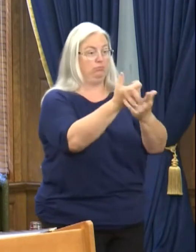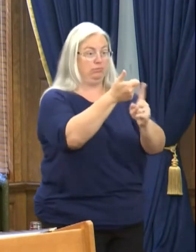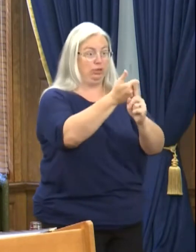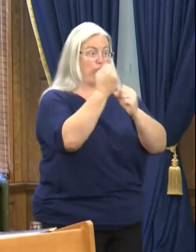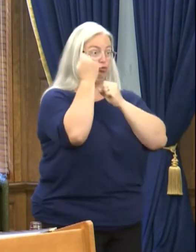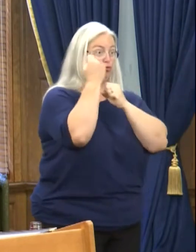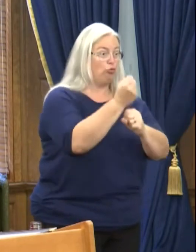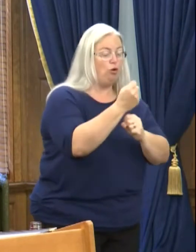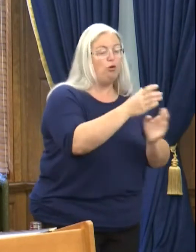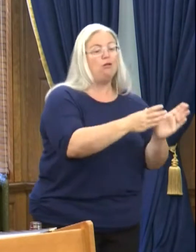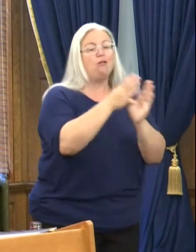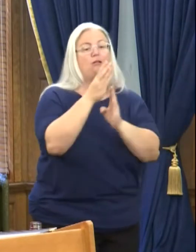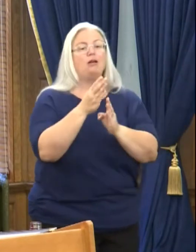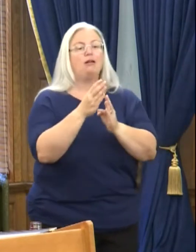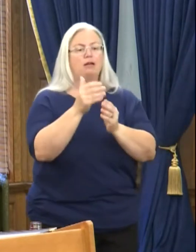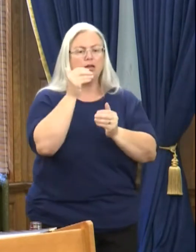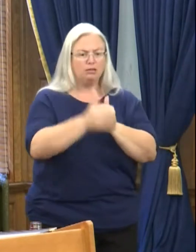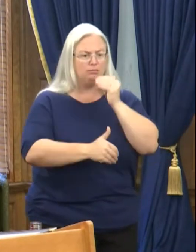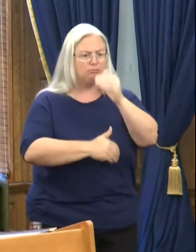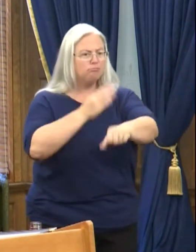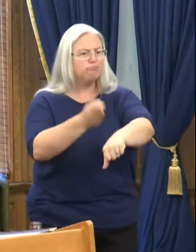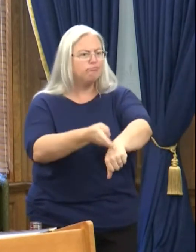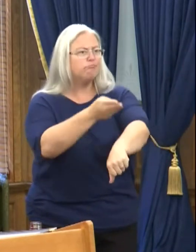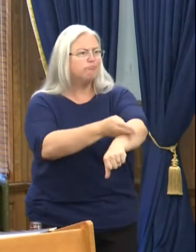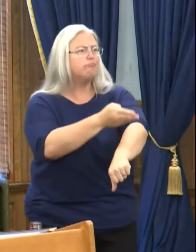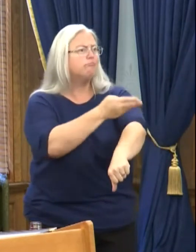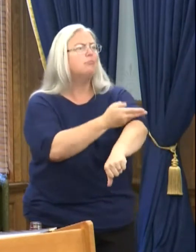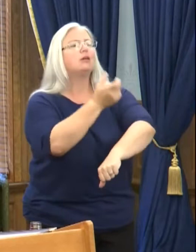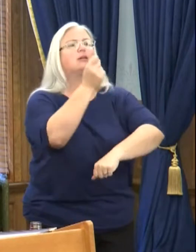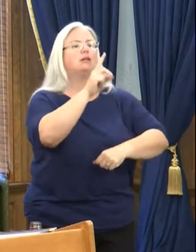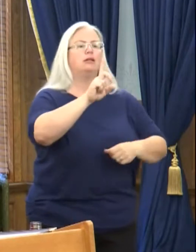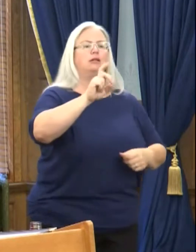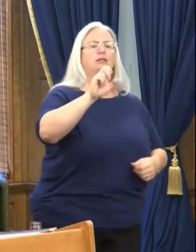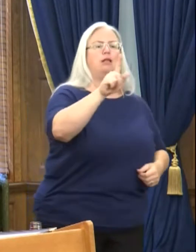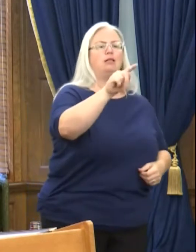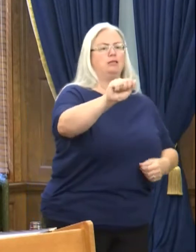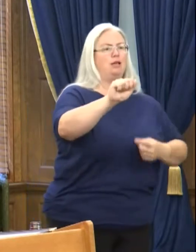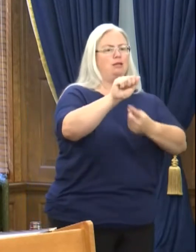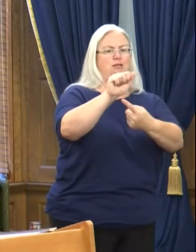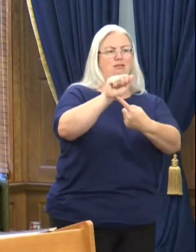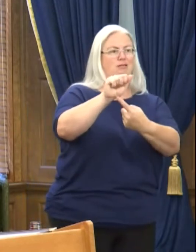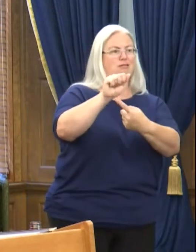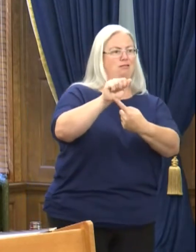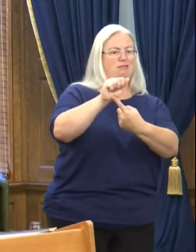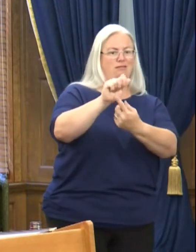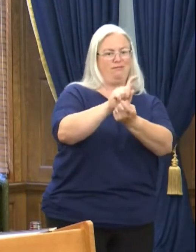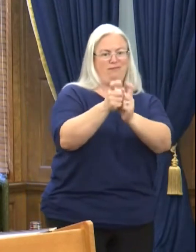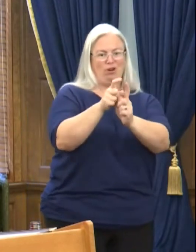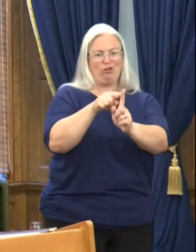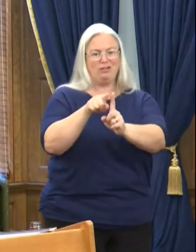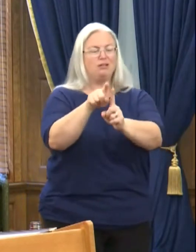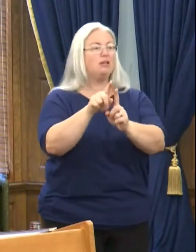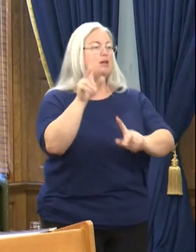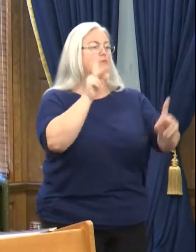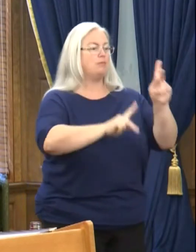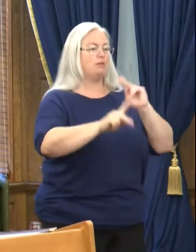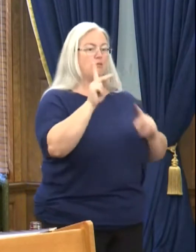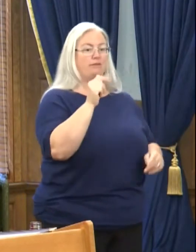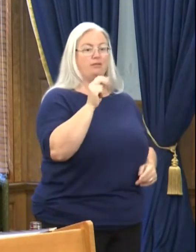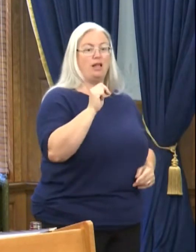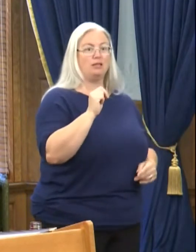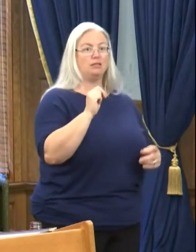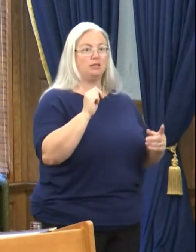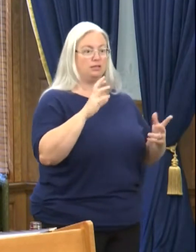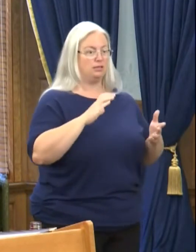and we are making great strides. But the Delta variant has put the people of Kansas at another crossroads.